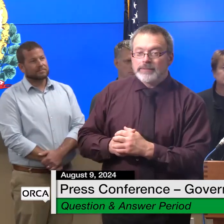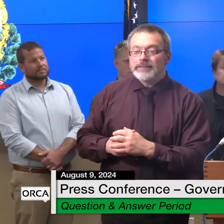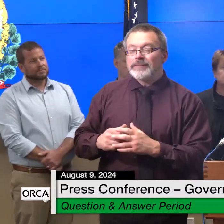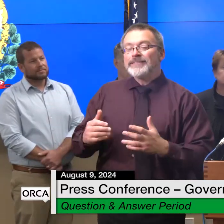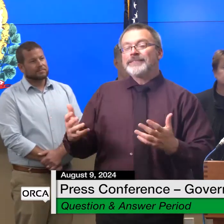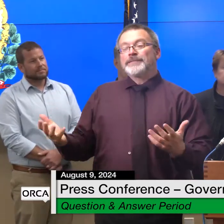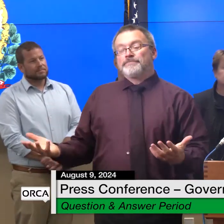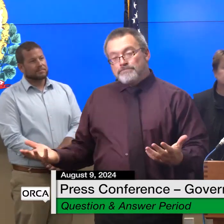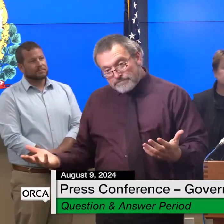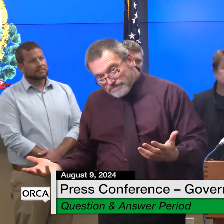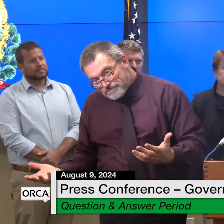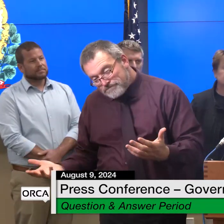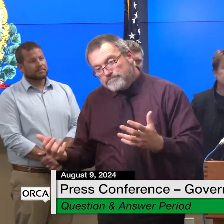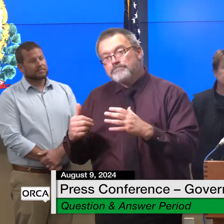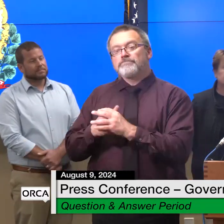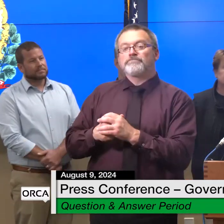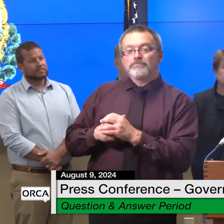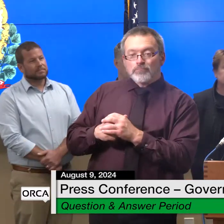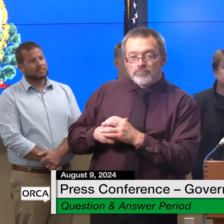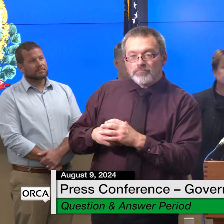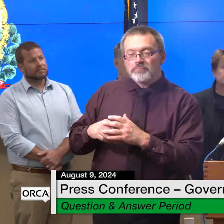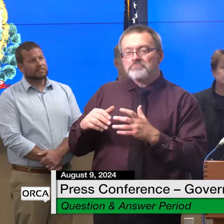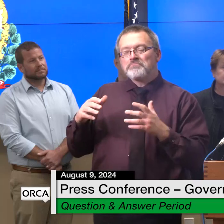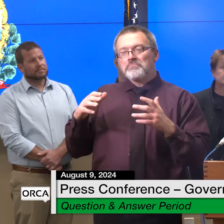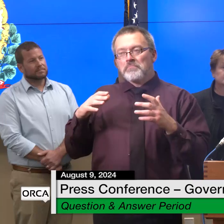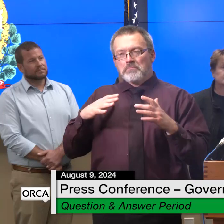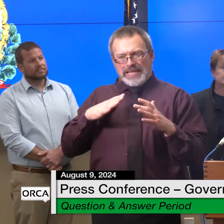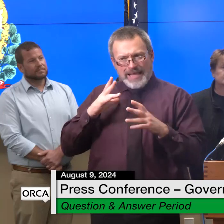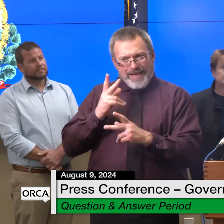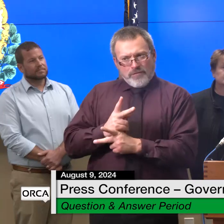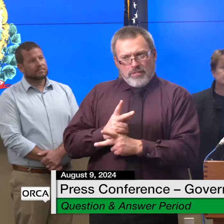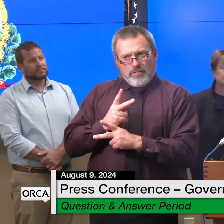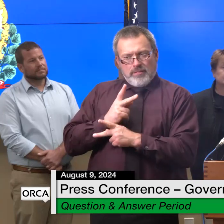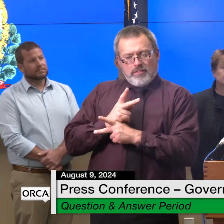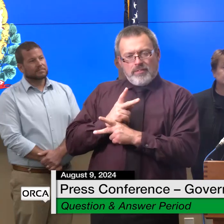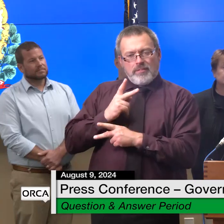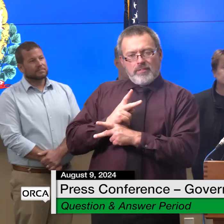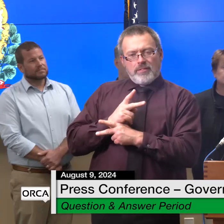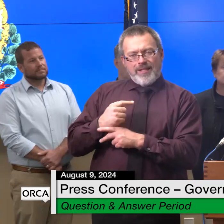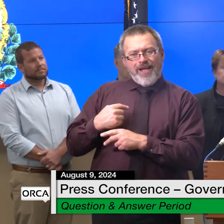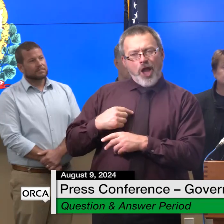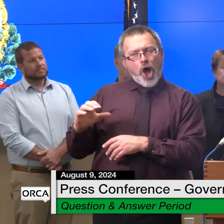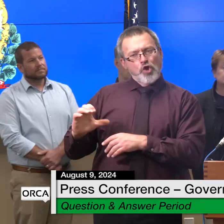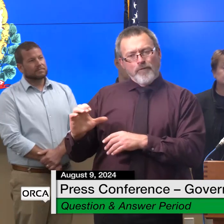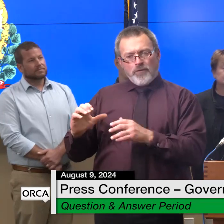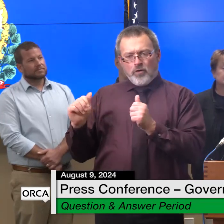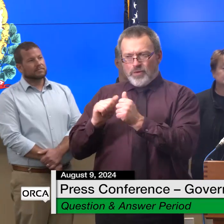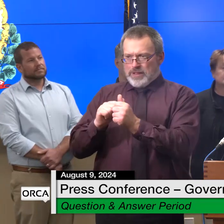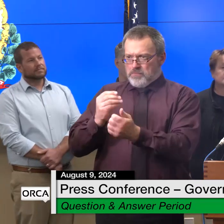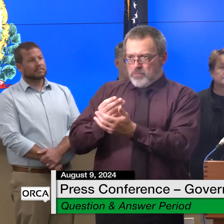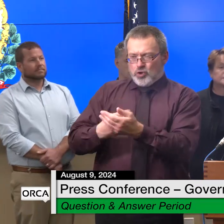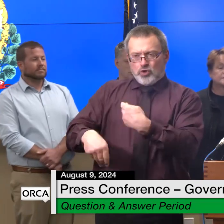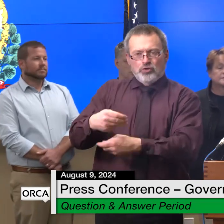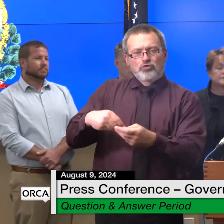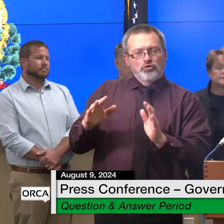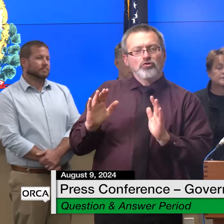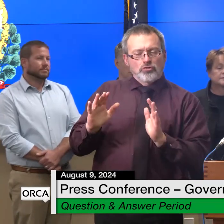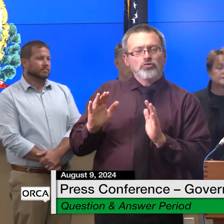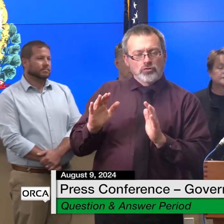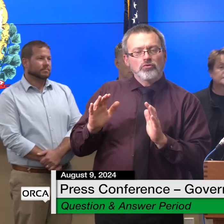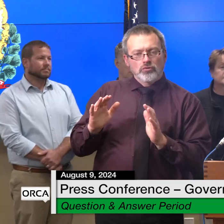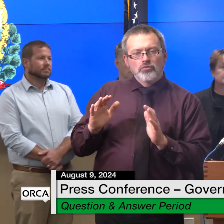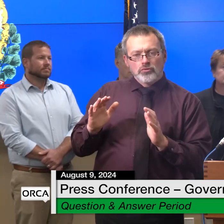i've taken a cautious approach to the budgetary process i i do believe that